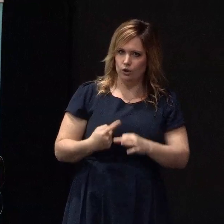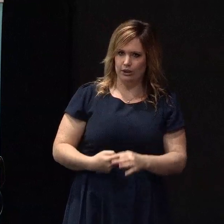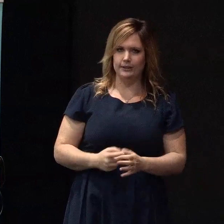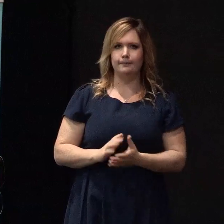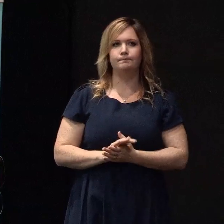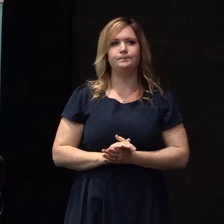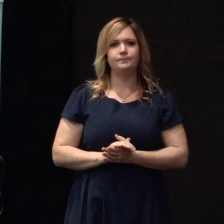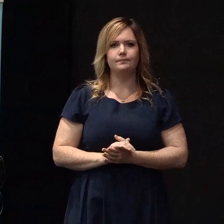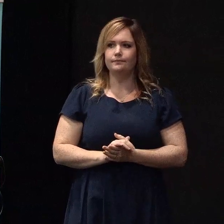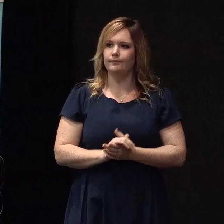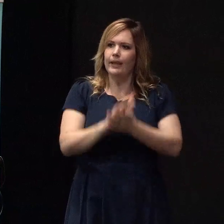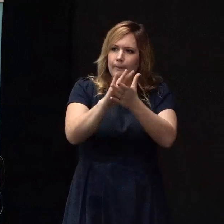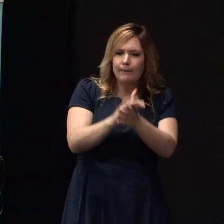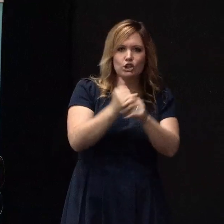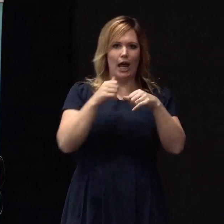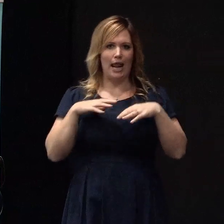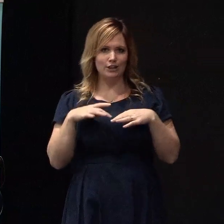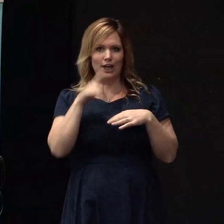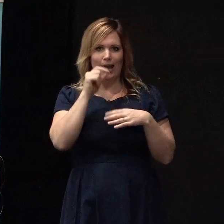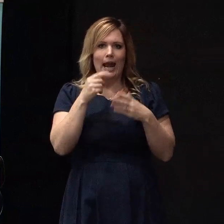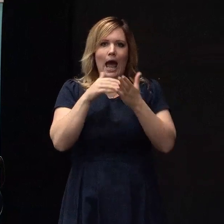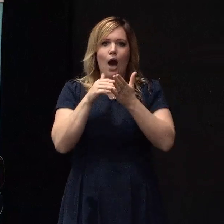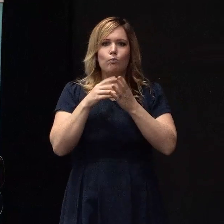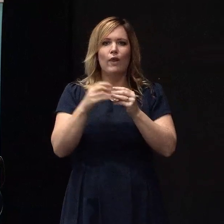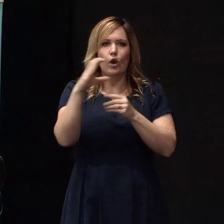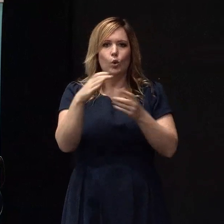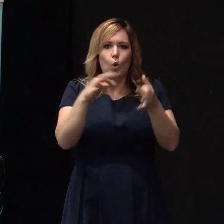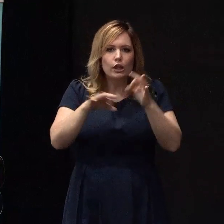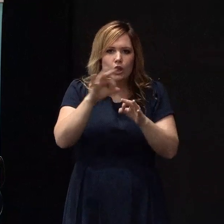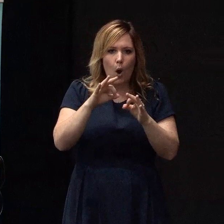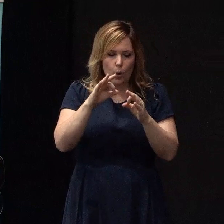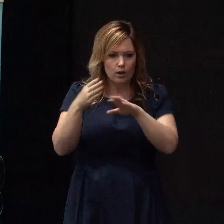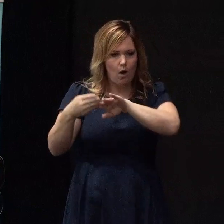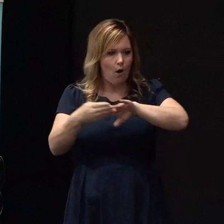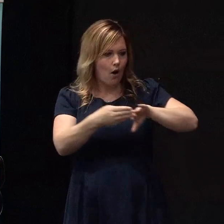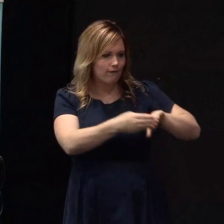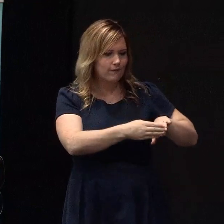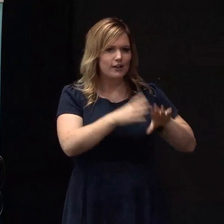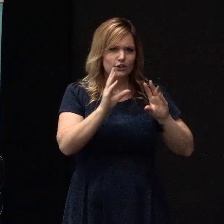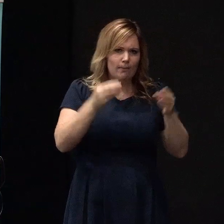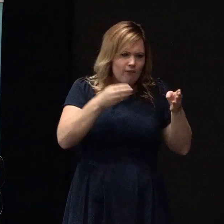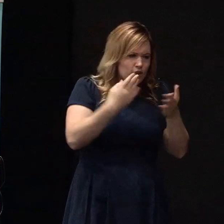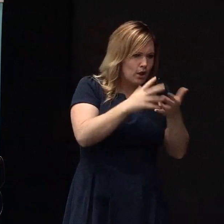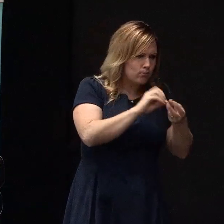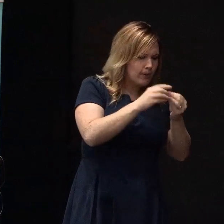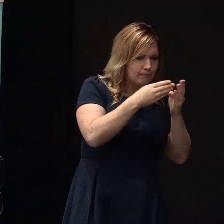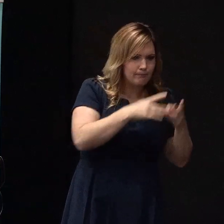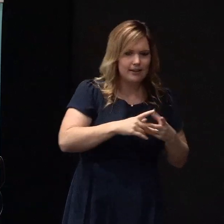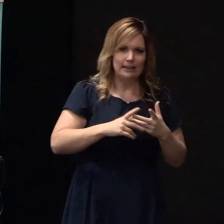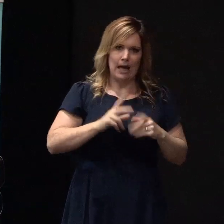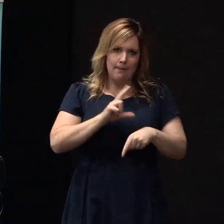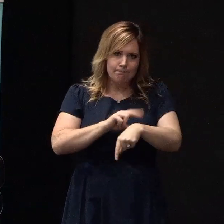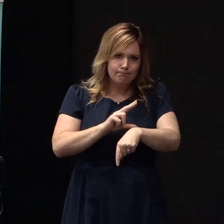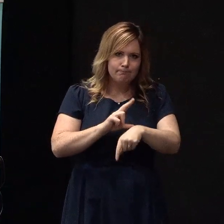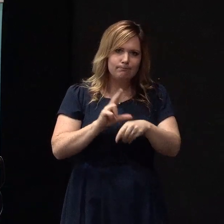to cortisol because even if you are able to lift your eyes for a short period of time and remove your blinkers and recharge your batteries, then,